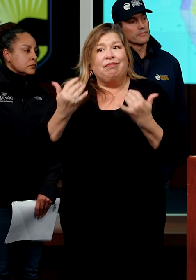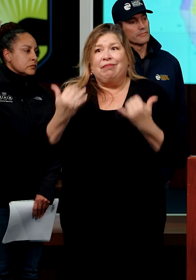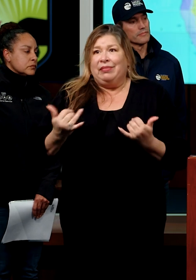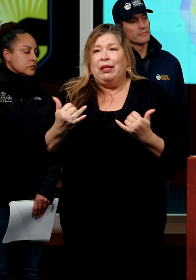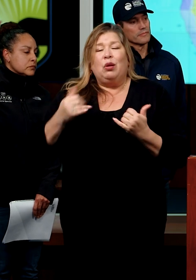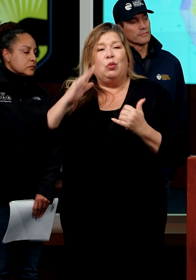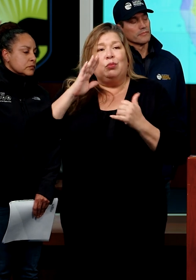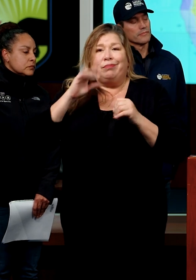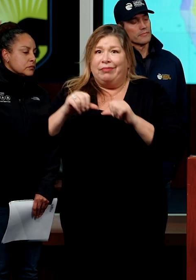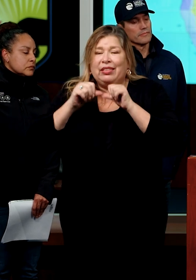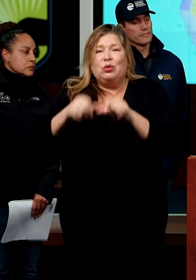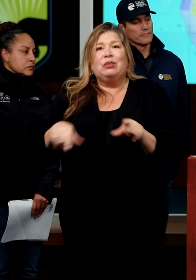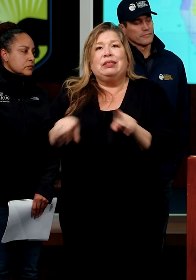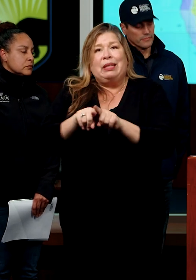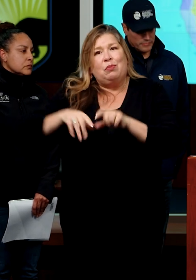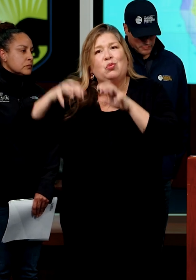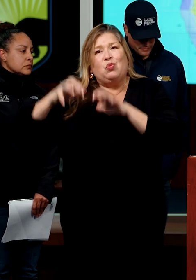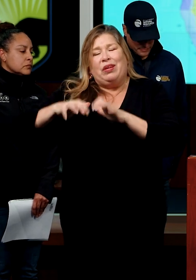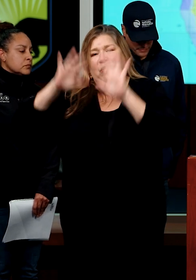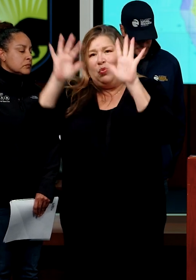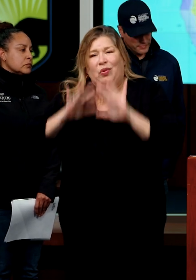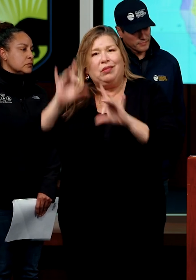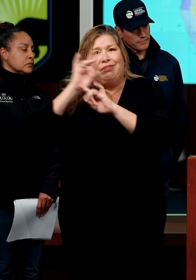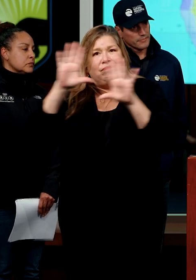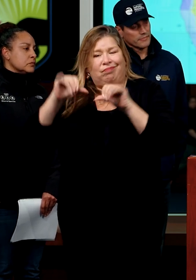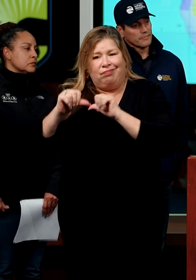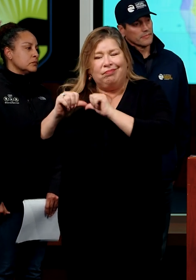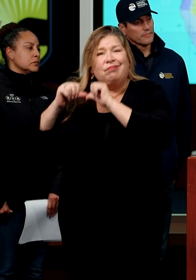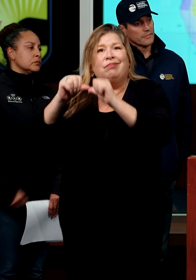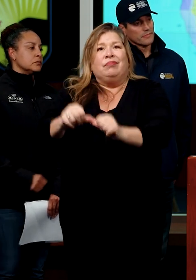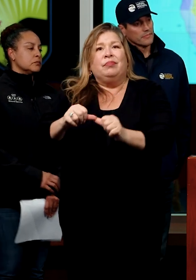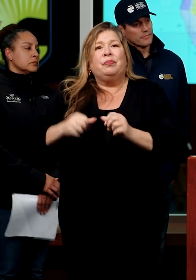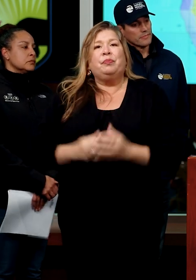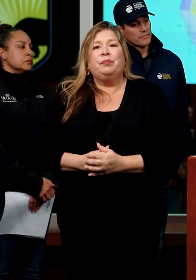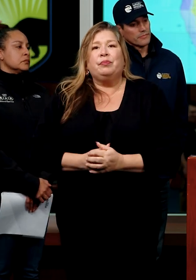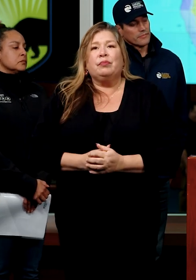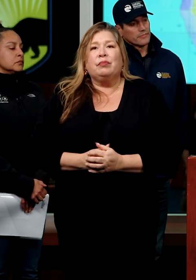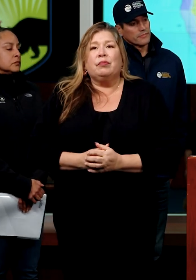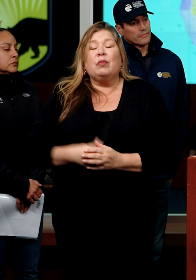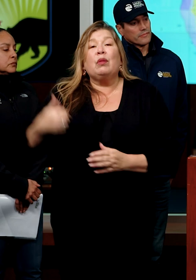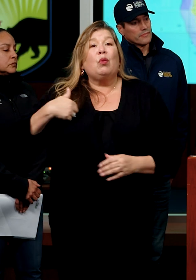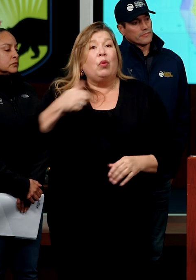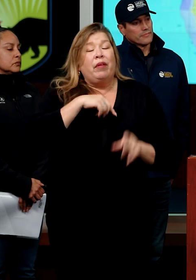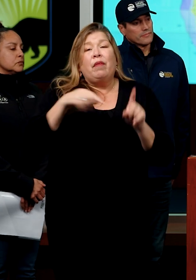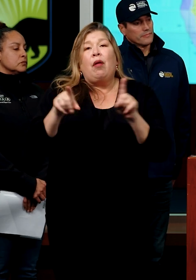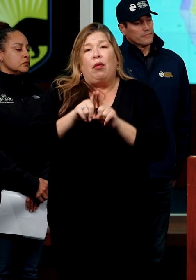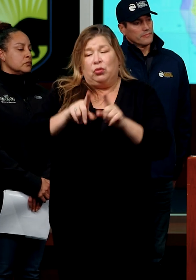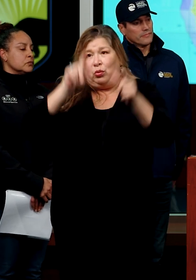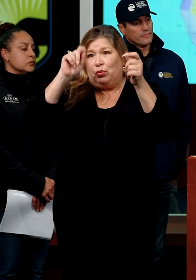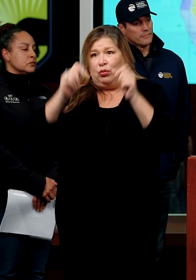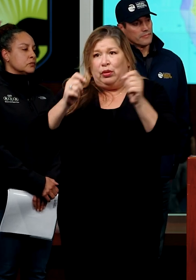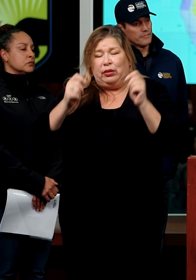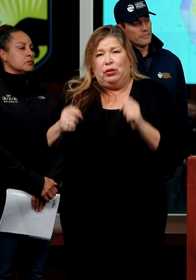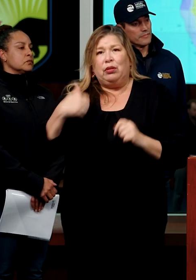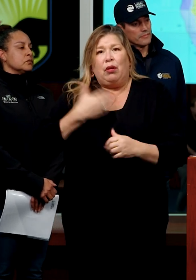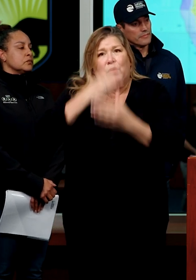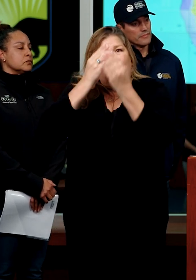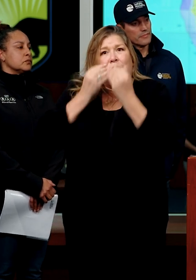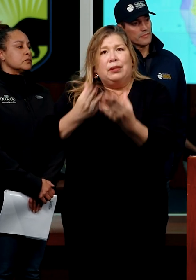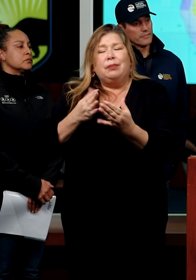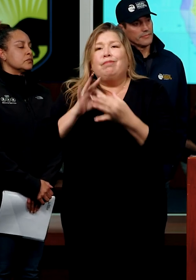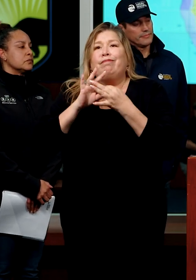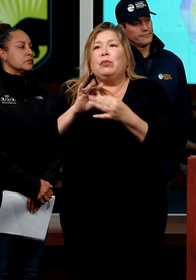long duration event. We also have additional updates to our forecasting revolving around